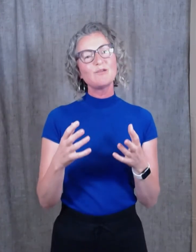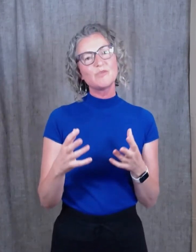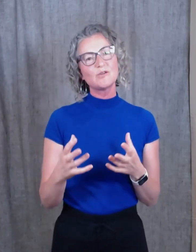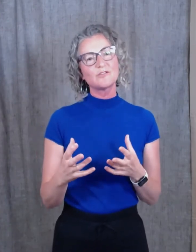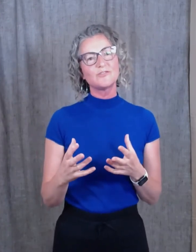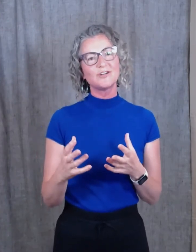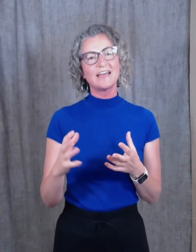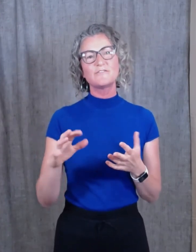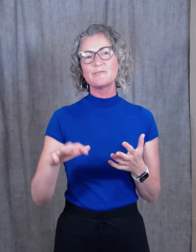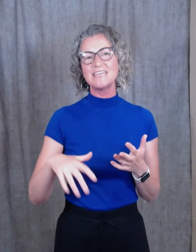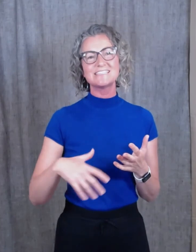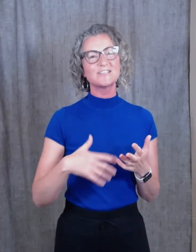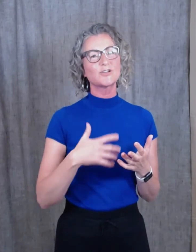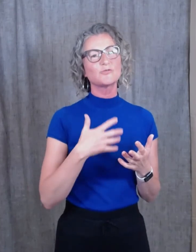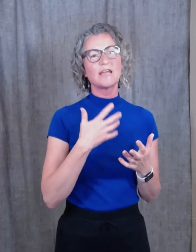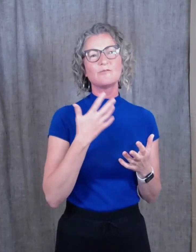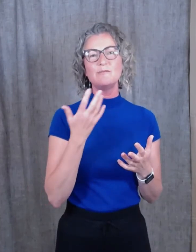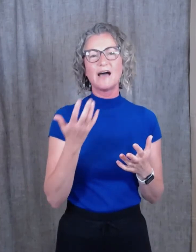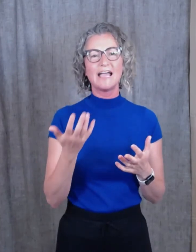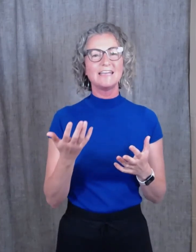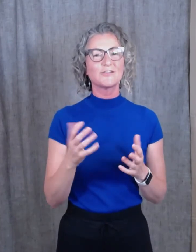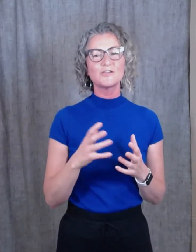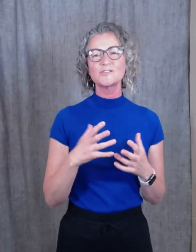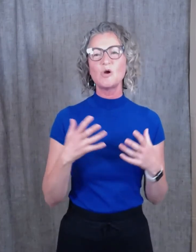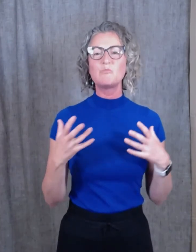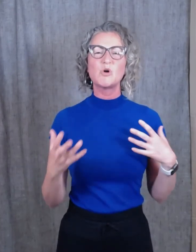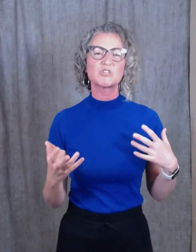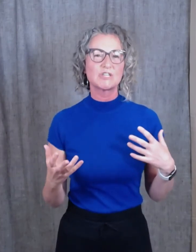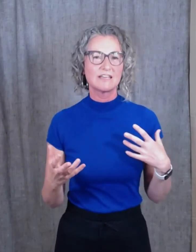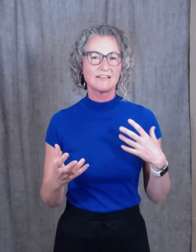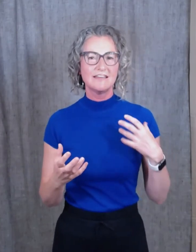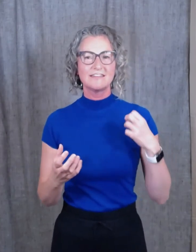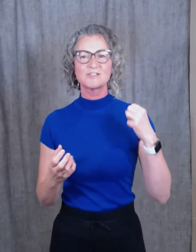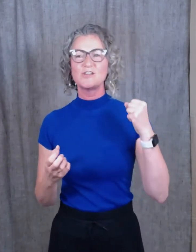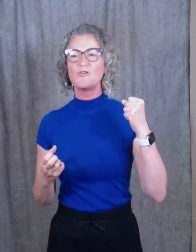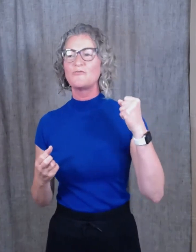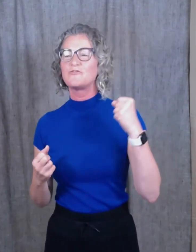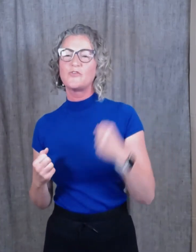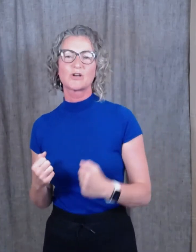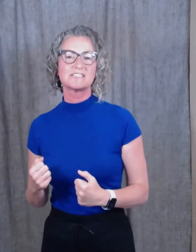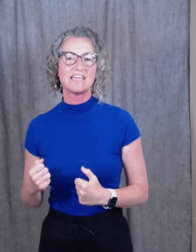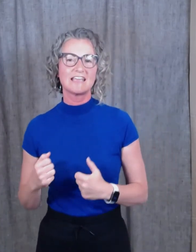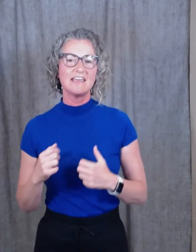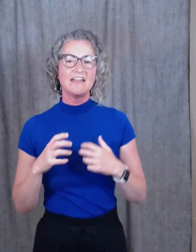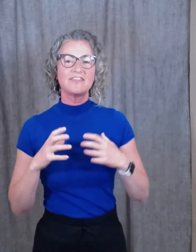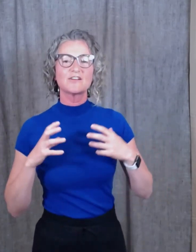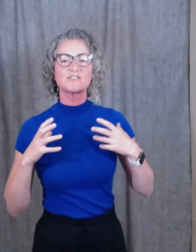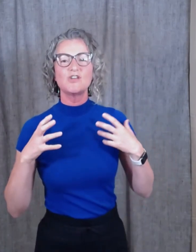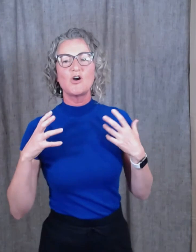beautiful? And for me, it's such a great reminder. There's no pushing, there's no forcing, there's no